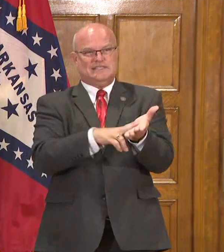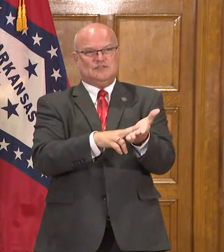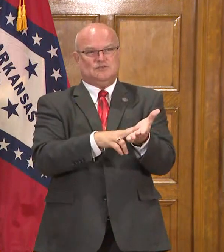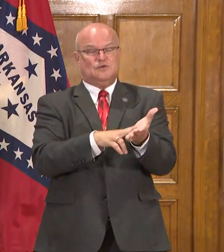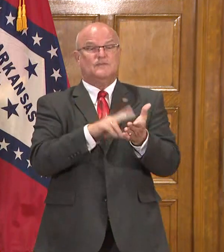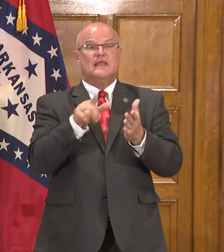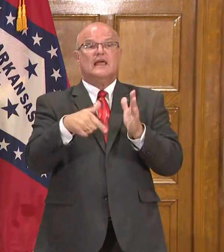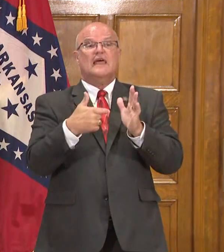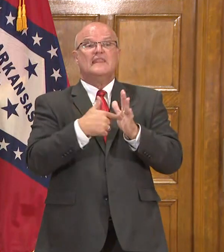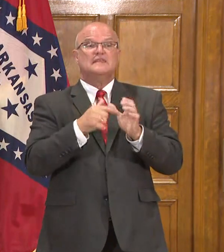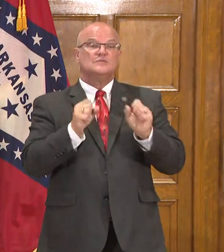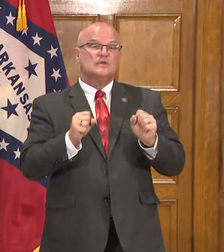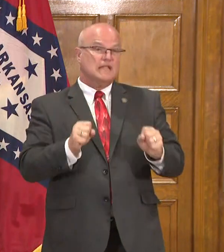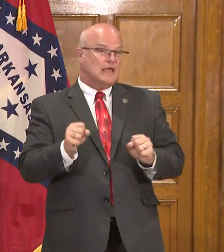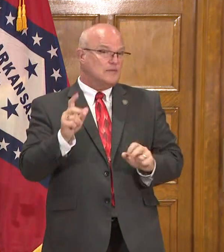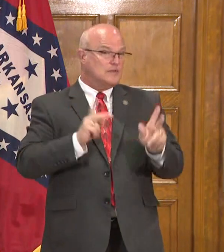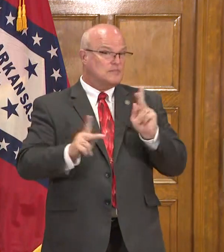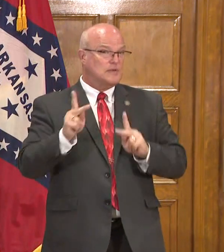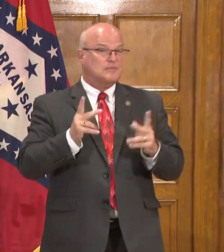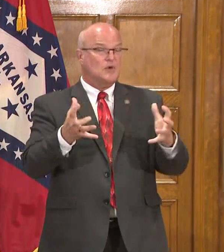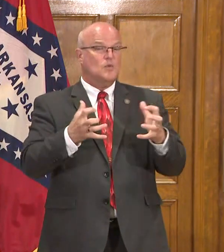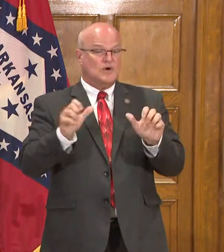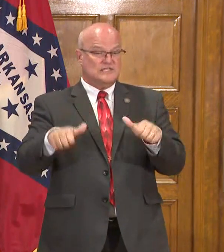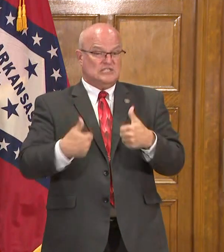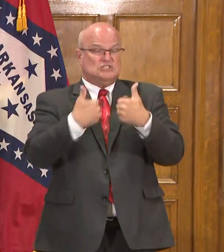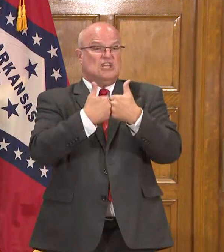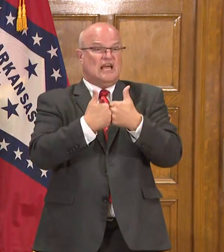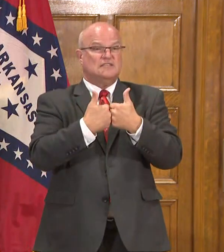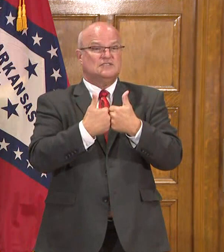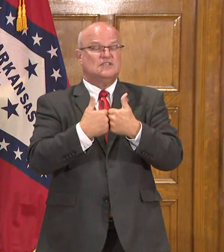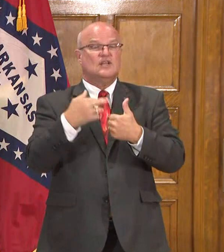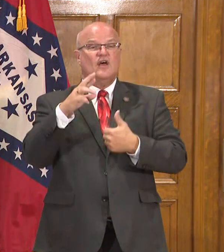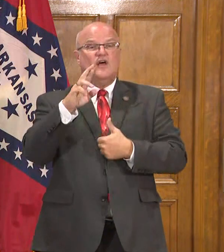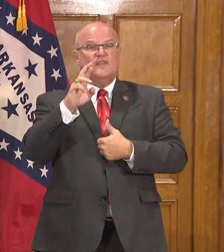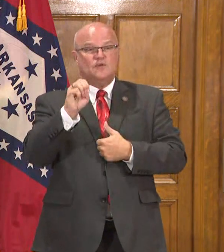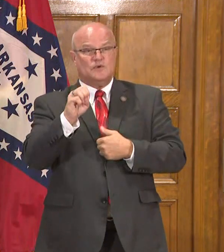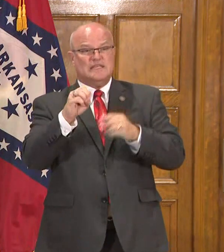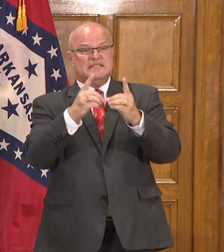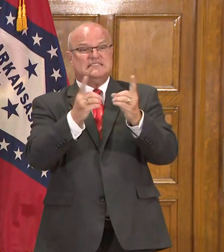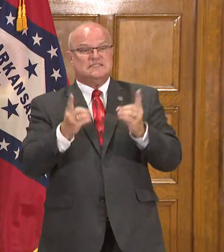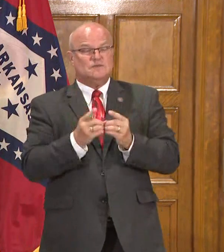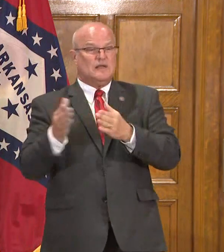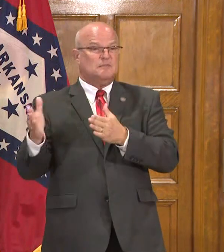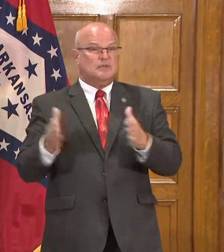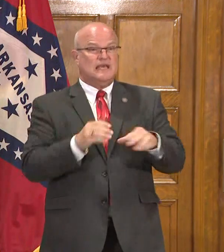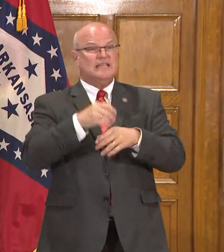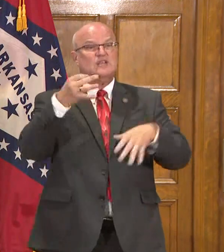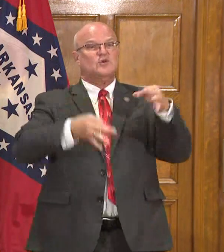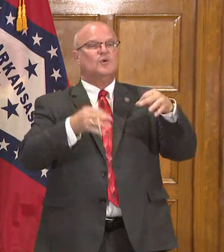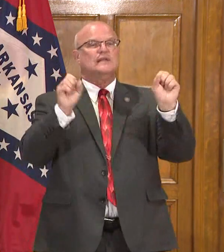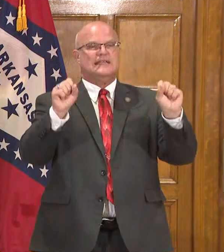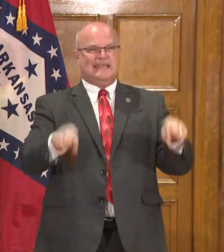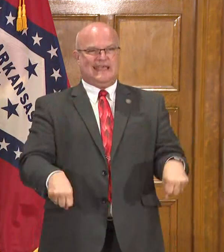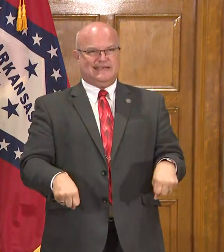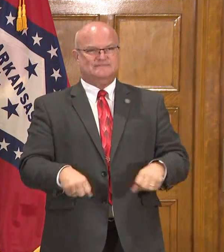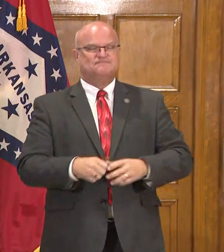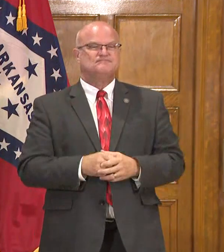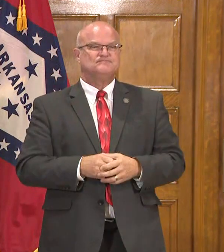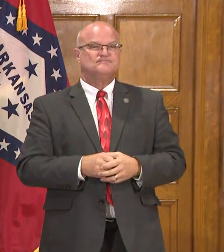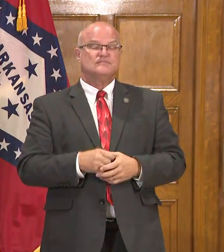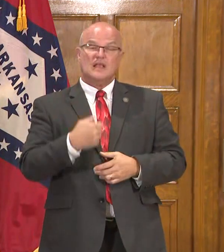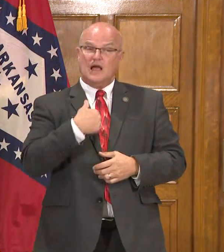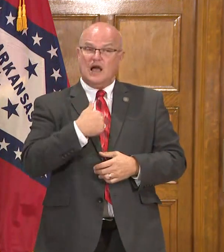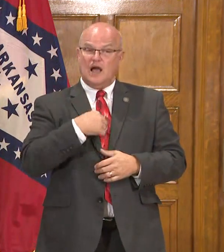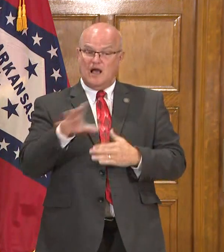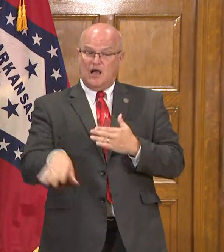This will enable those who wish to challenge the redistricting plan in court to do so. I